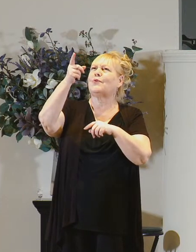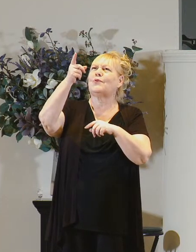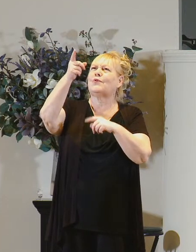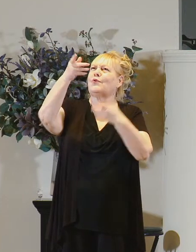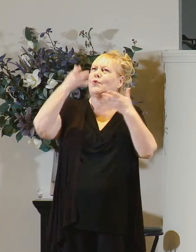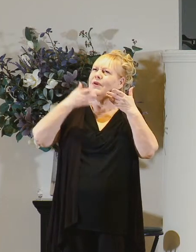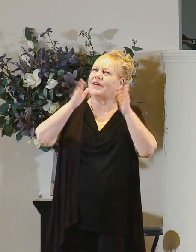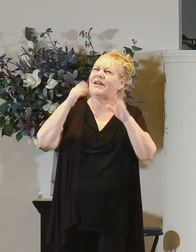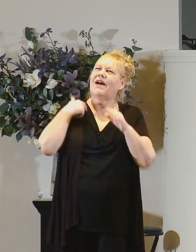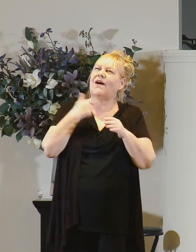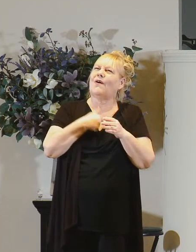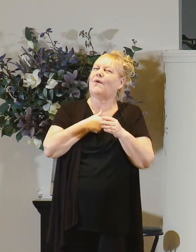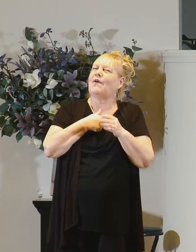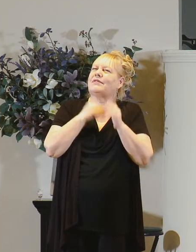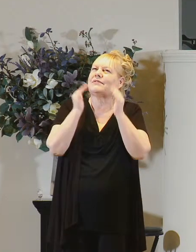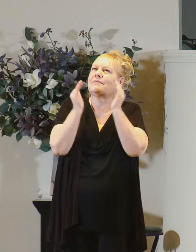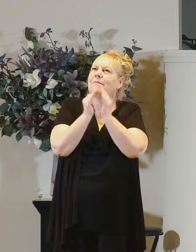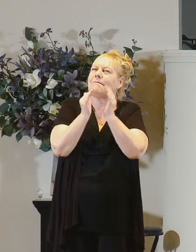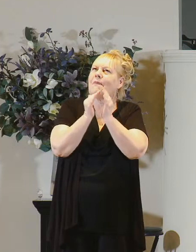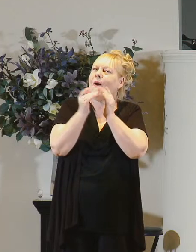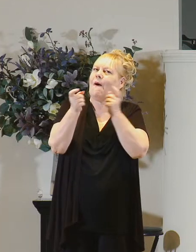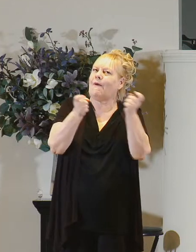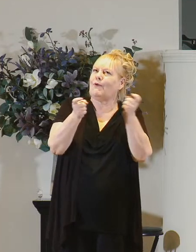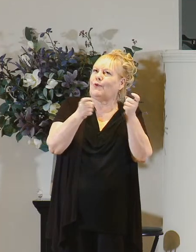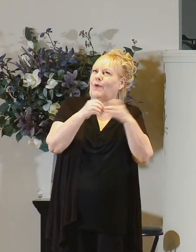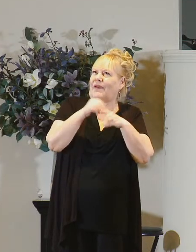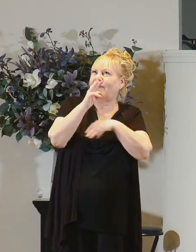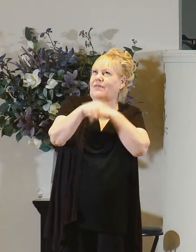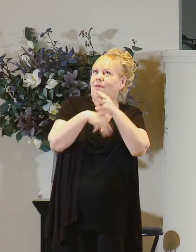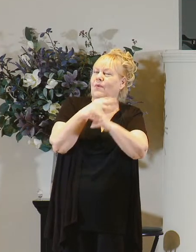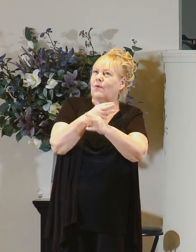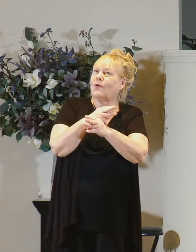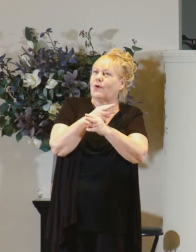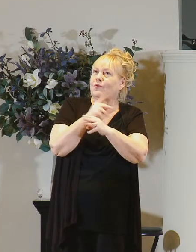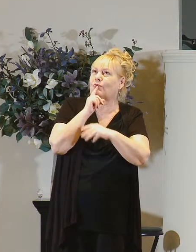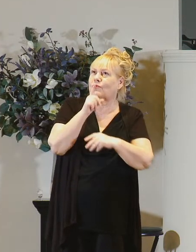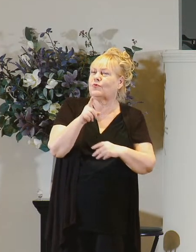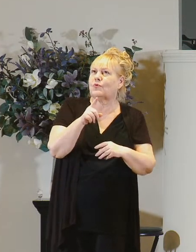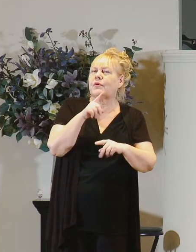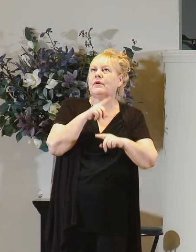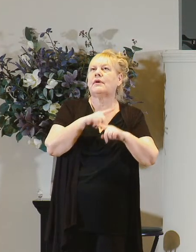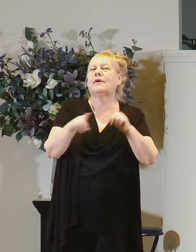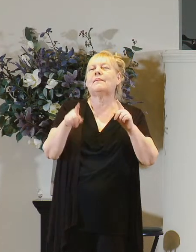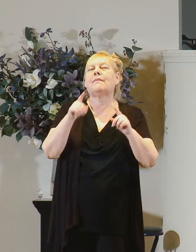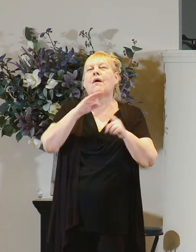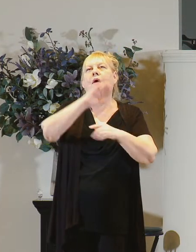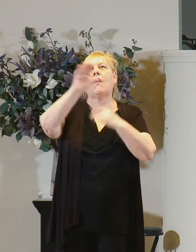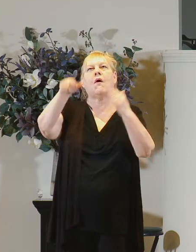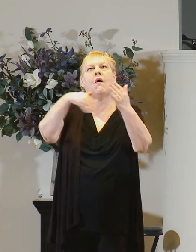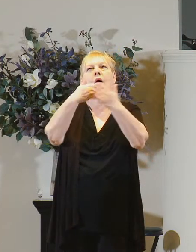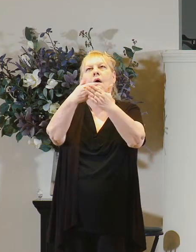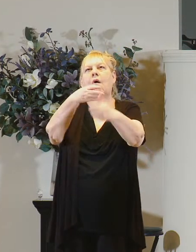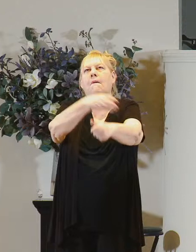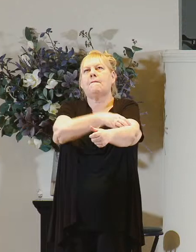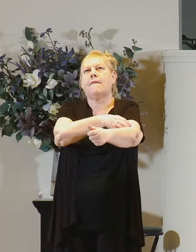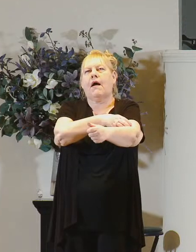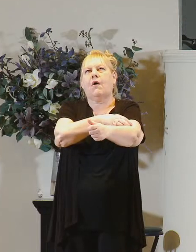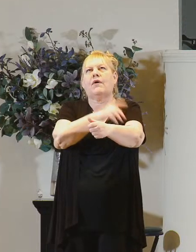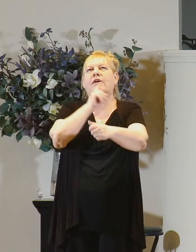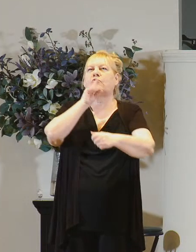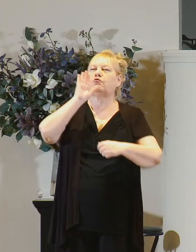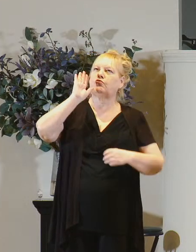allow us a small measure of dominion in this world but ultimately all power belongs to you